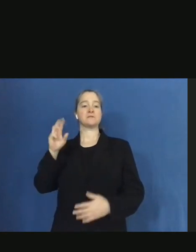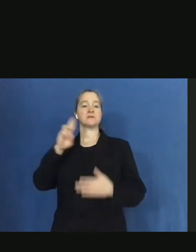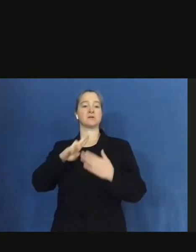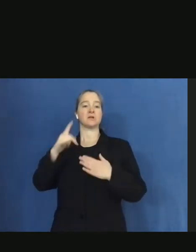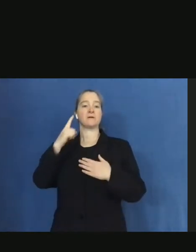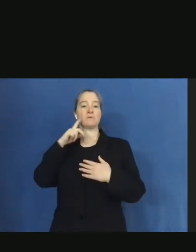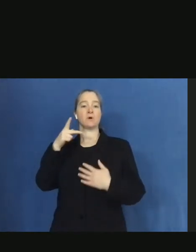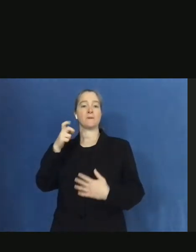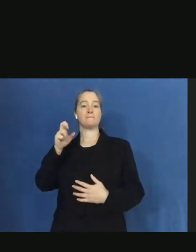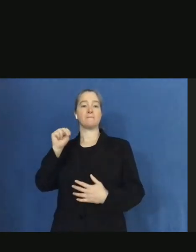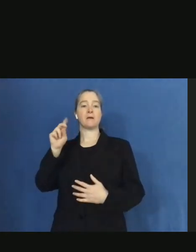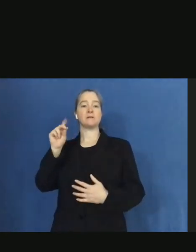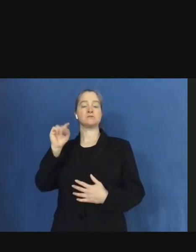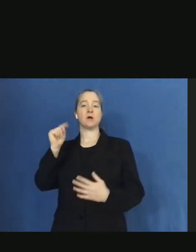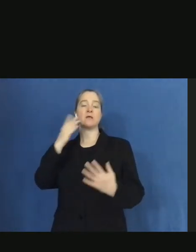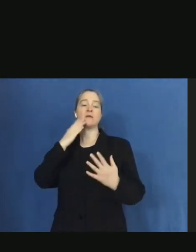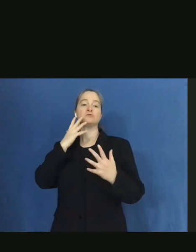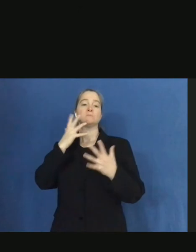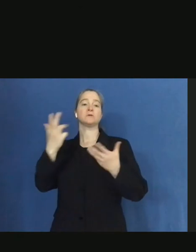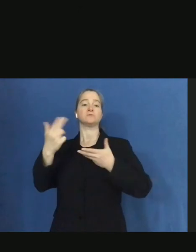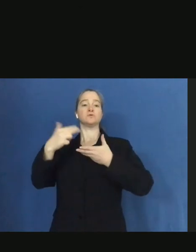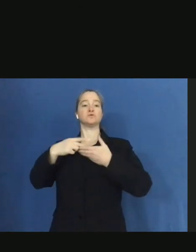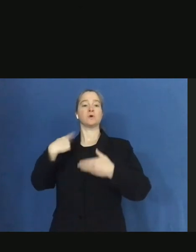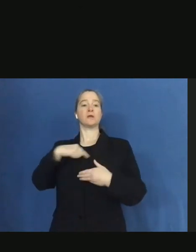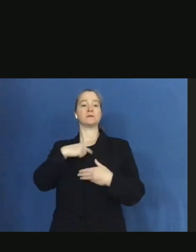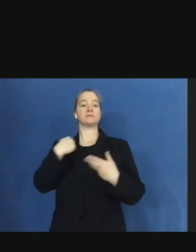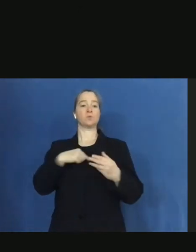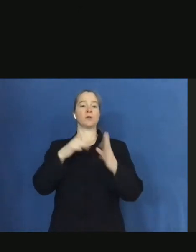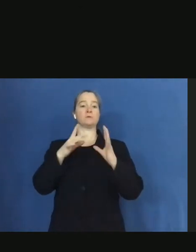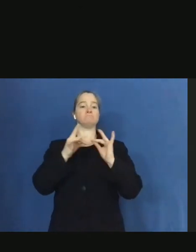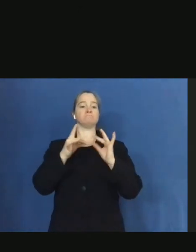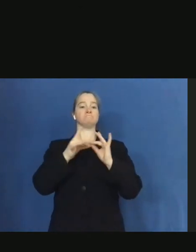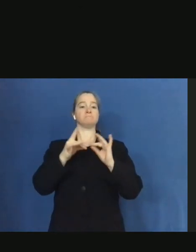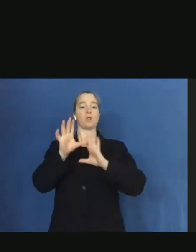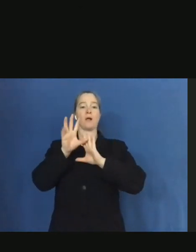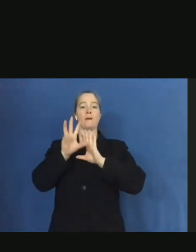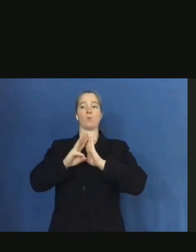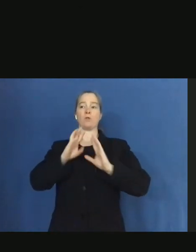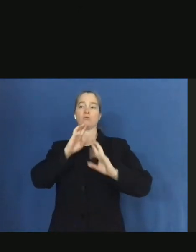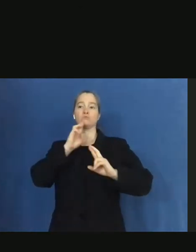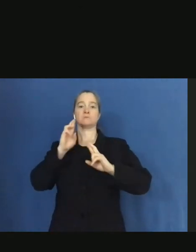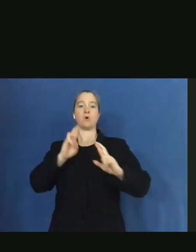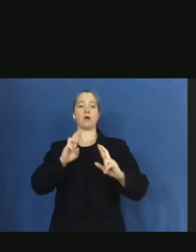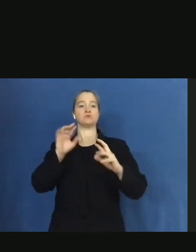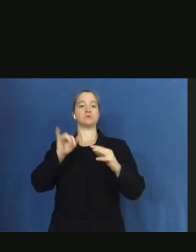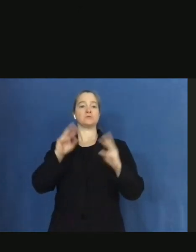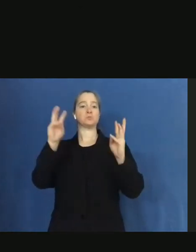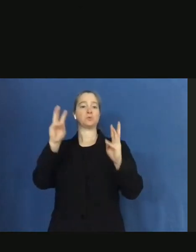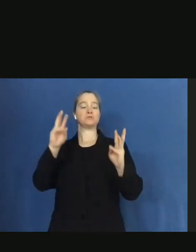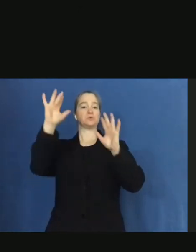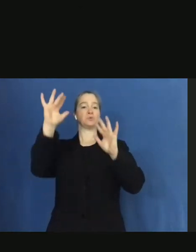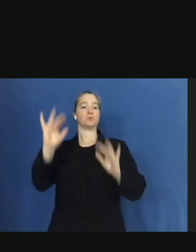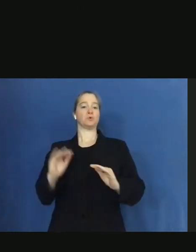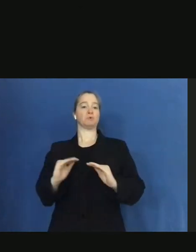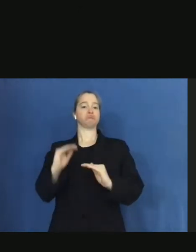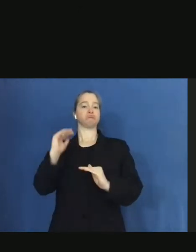joining us as we provide an update today on the Commonwealth's response to this winter storm event. Just a couple quick items before